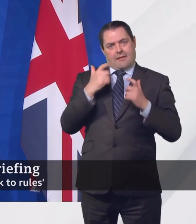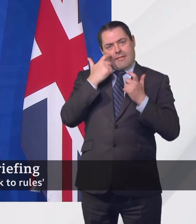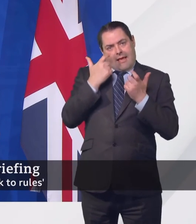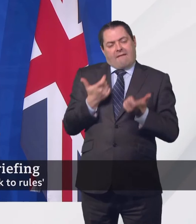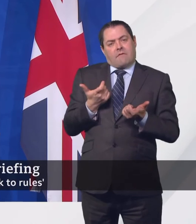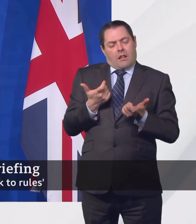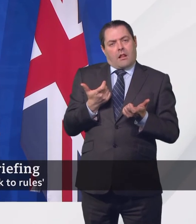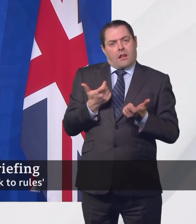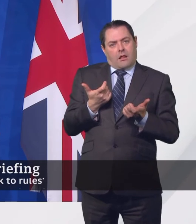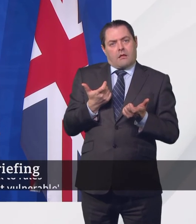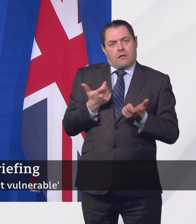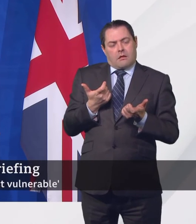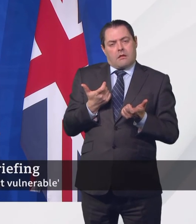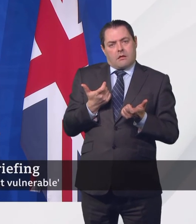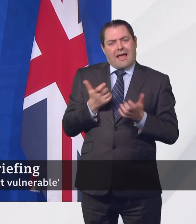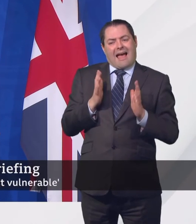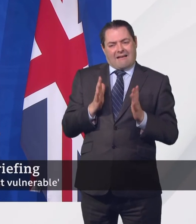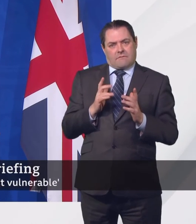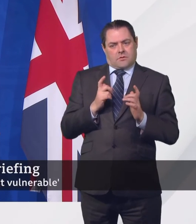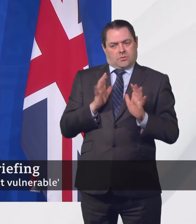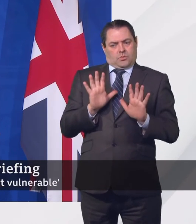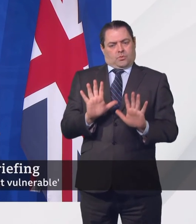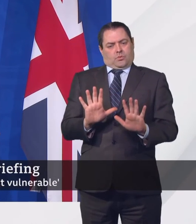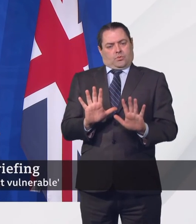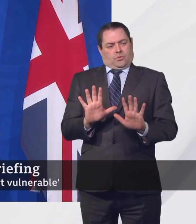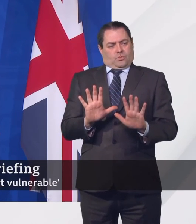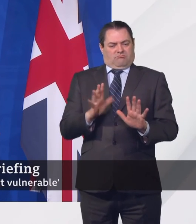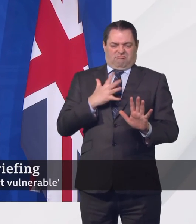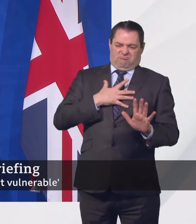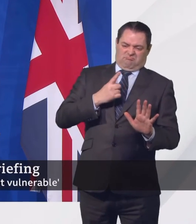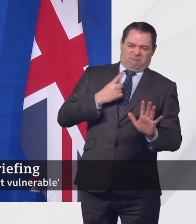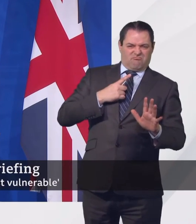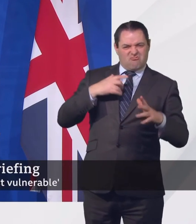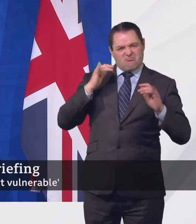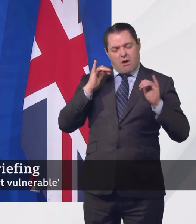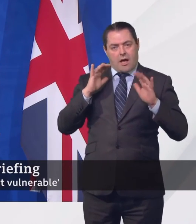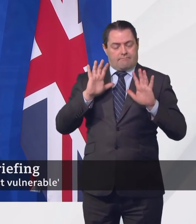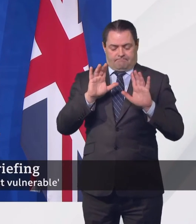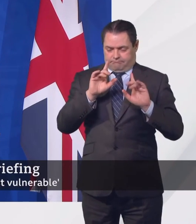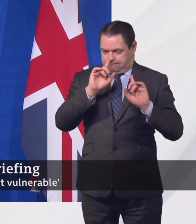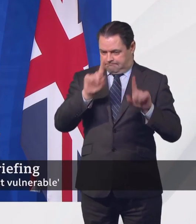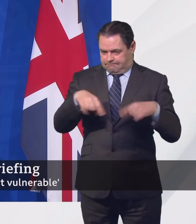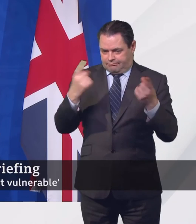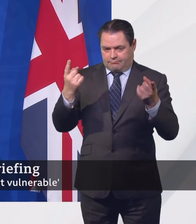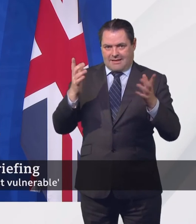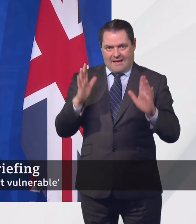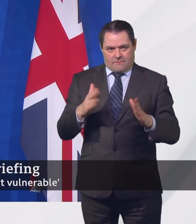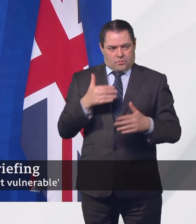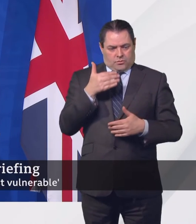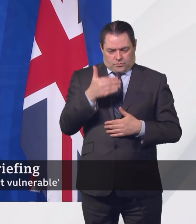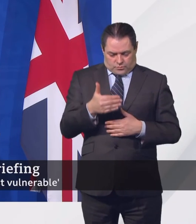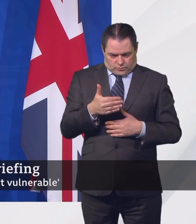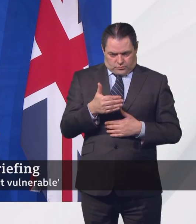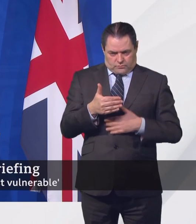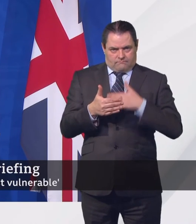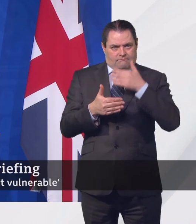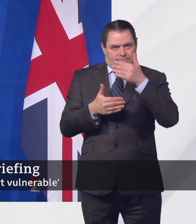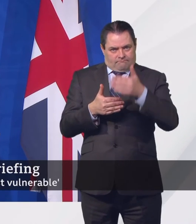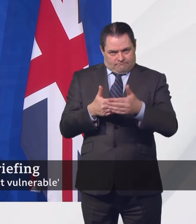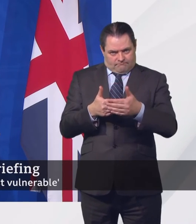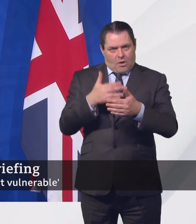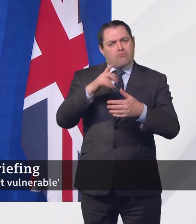And the whole point about the roadmap and the timescale that we've got is it gives us a chance to evaluate